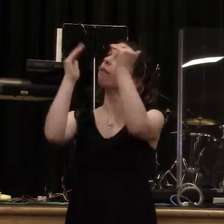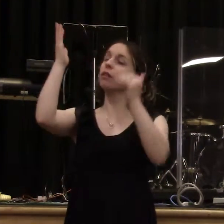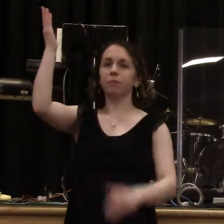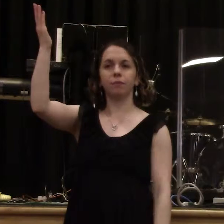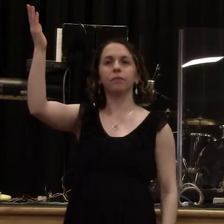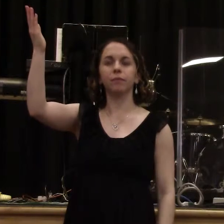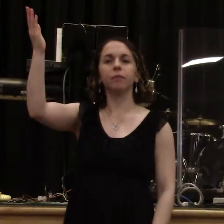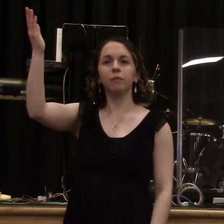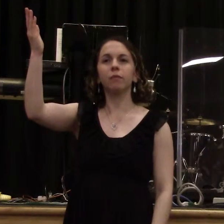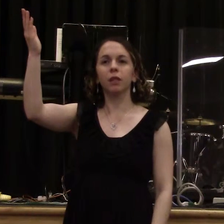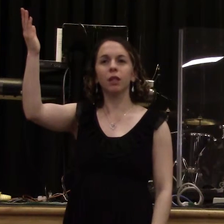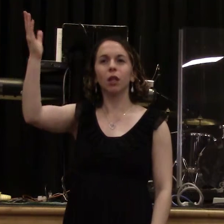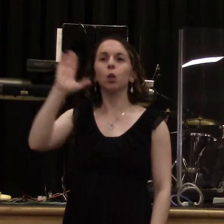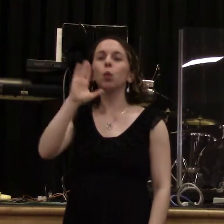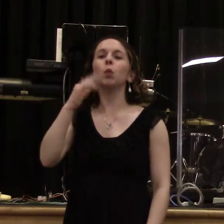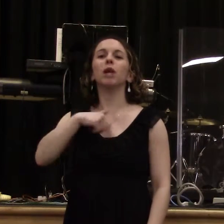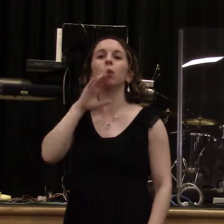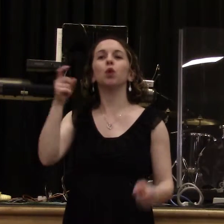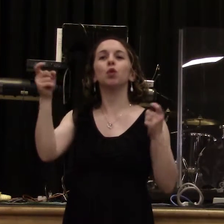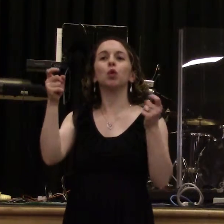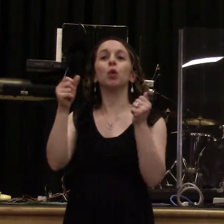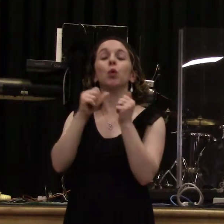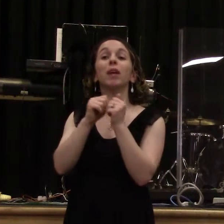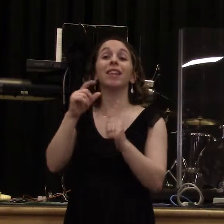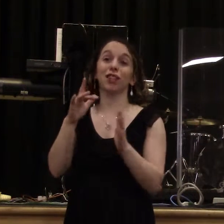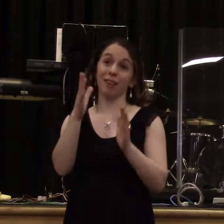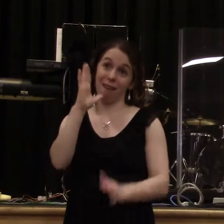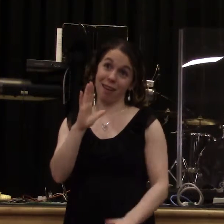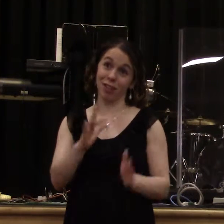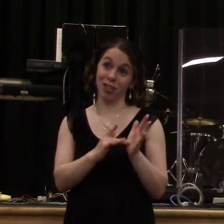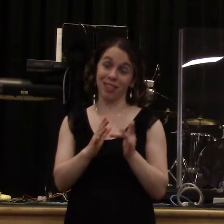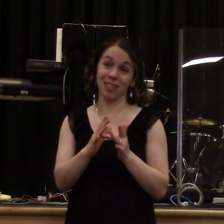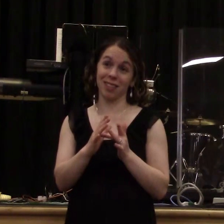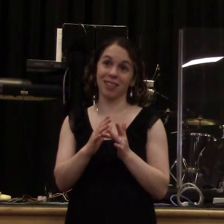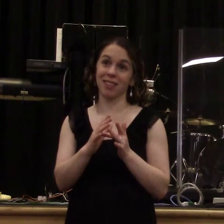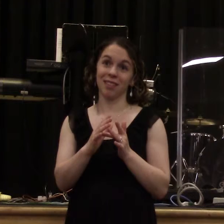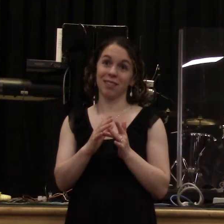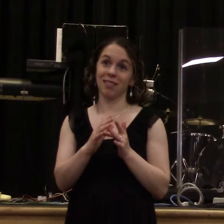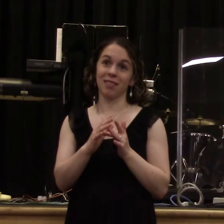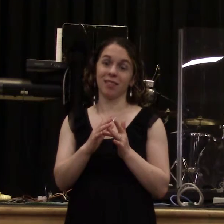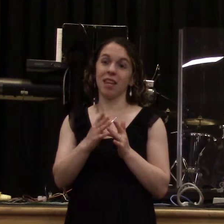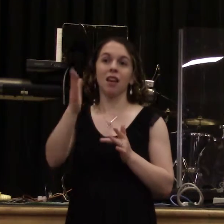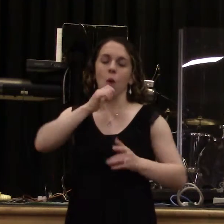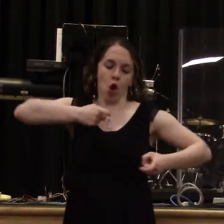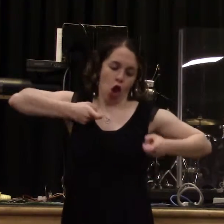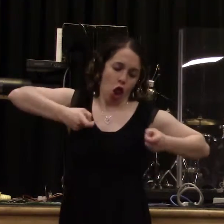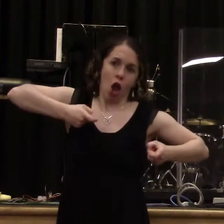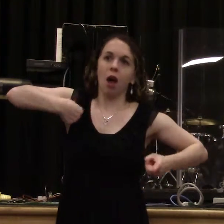star. Everybody say morning star. Do you know what the morning star is? It's that star when you get up